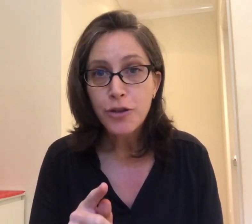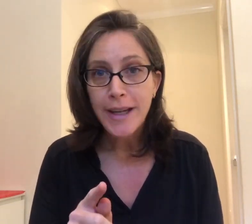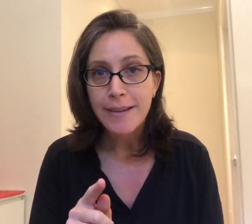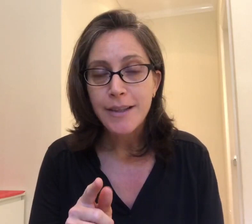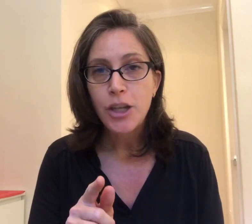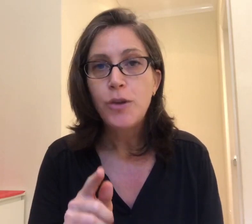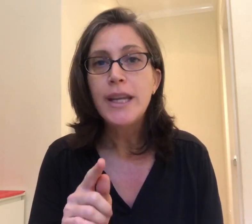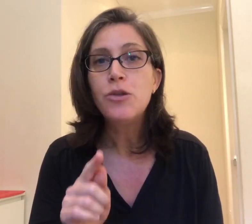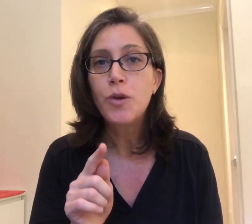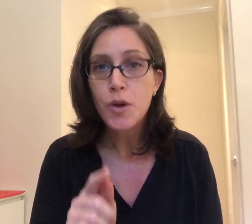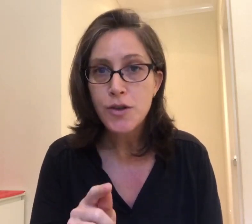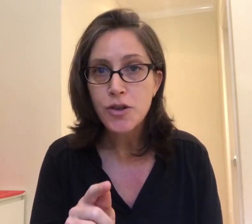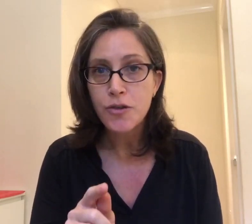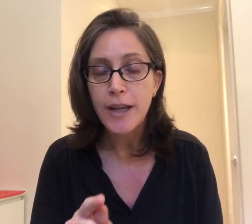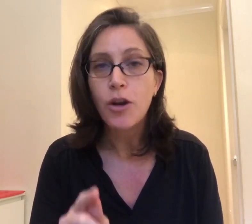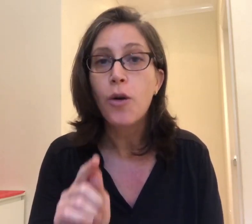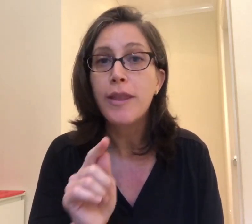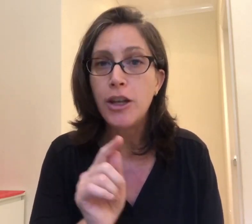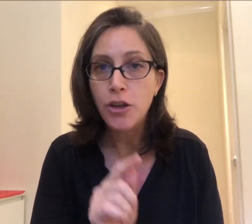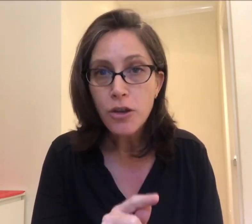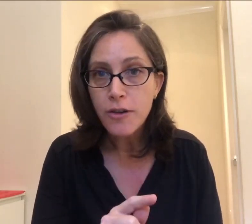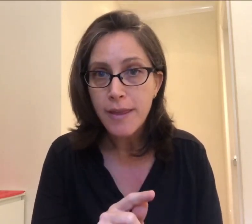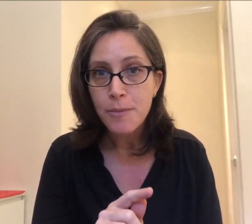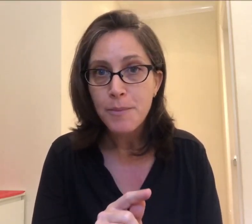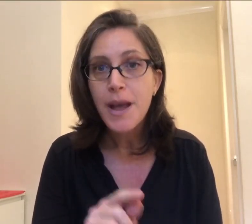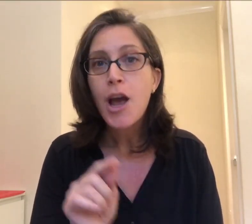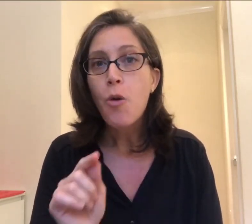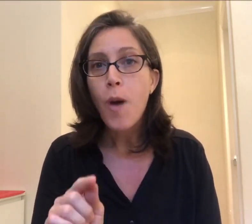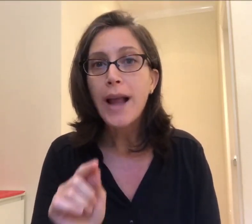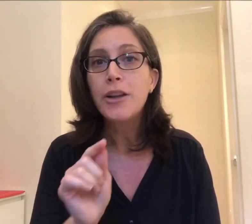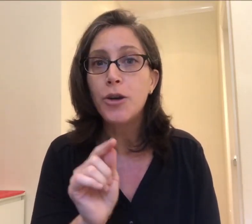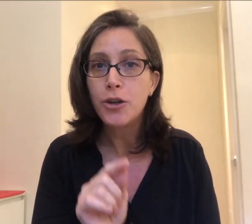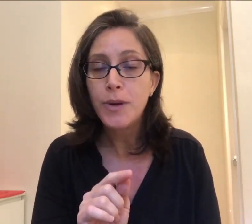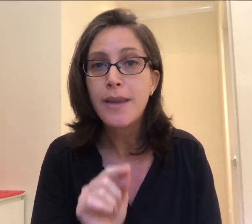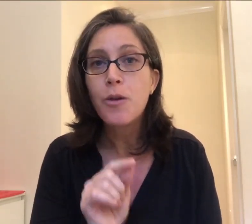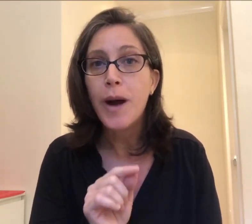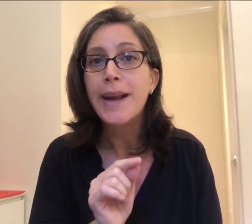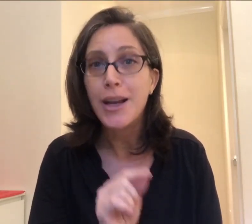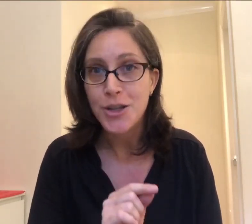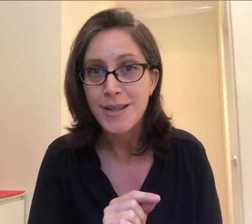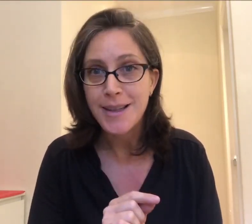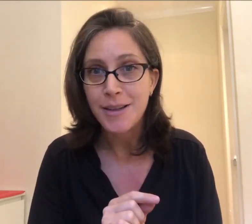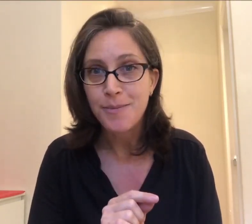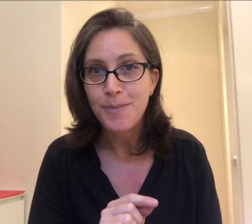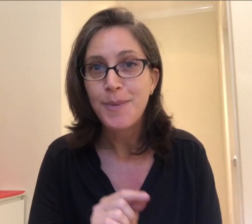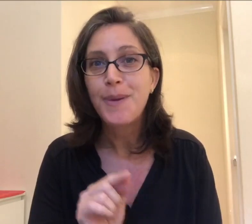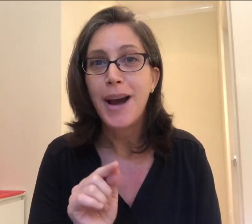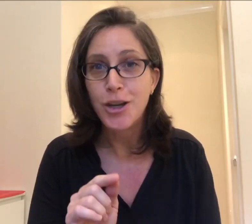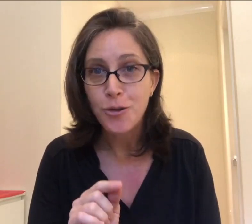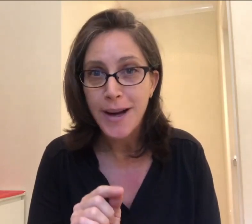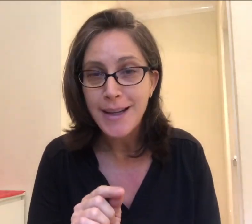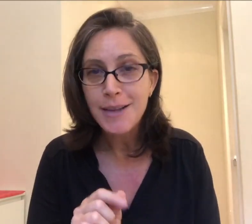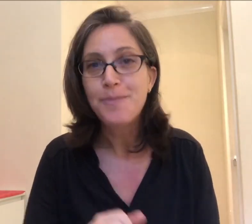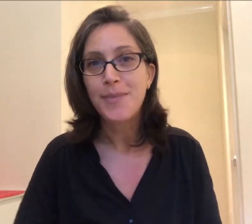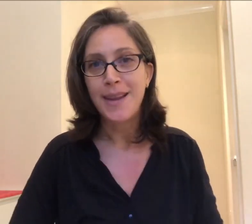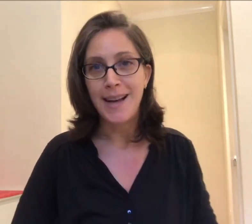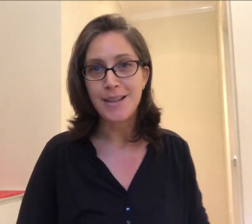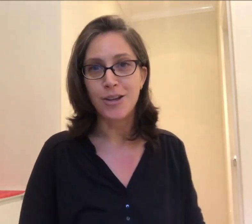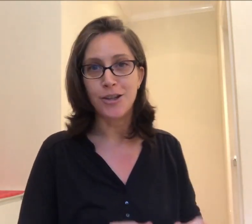forget you need to concentrate on the new rhythm while you're doing the one I just did are you ready let's start